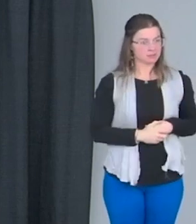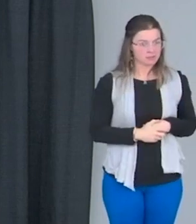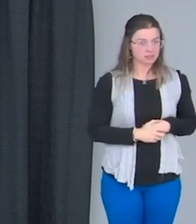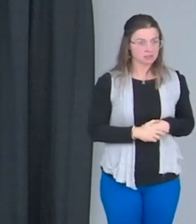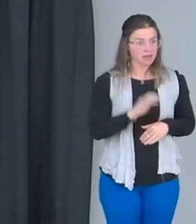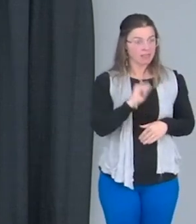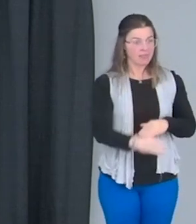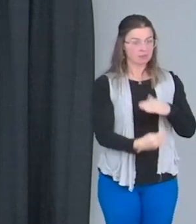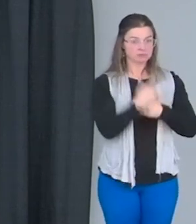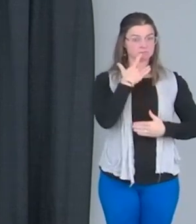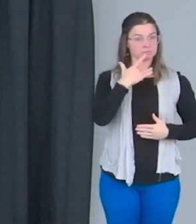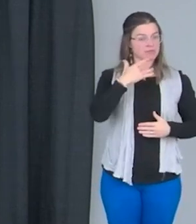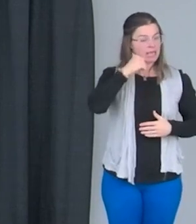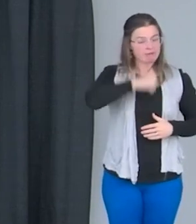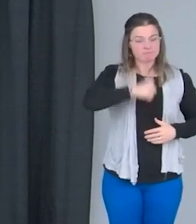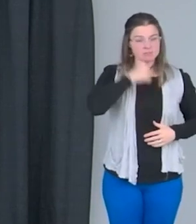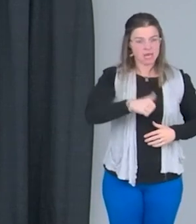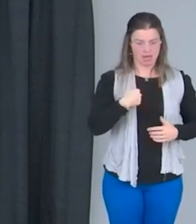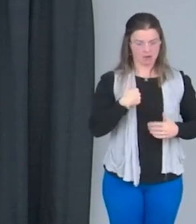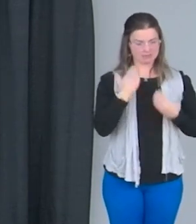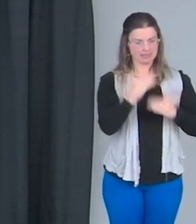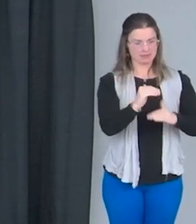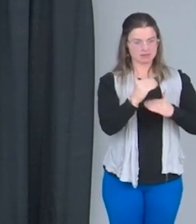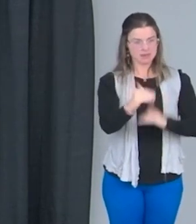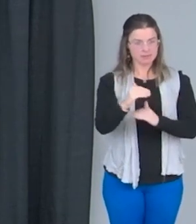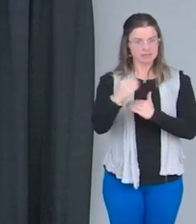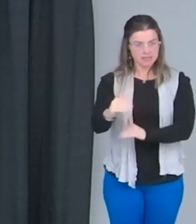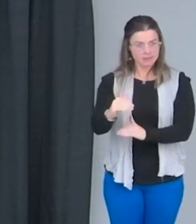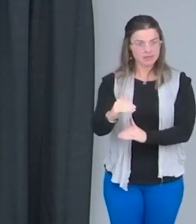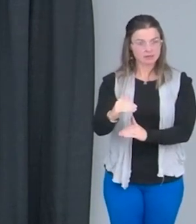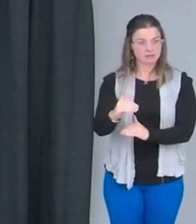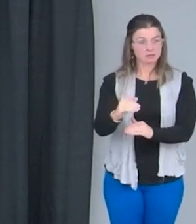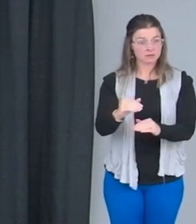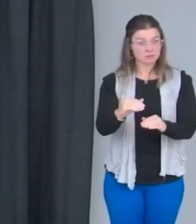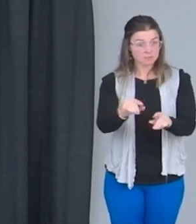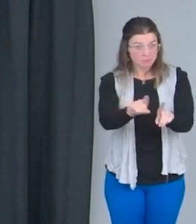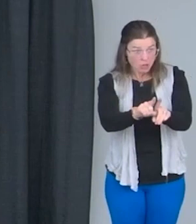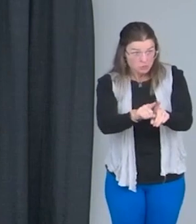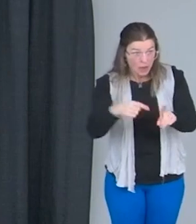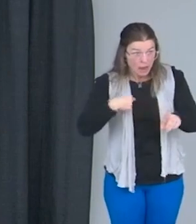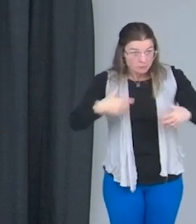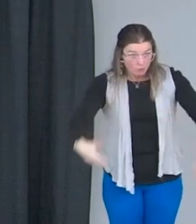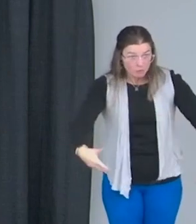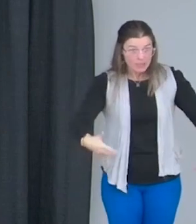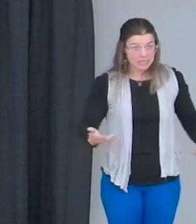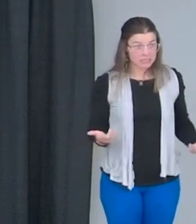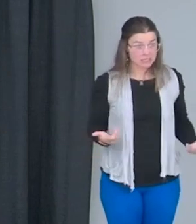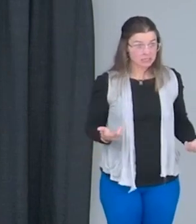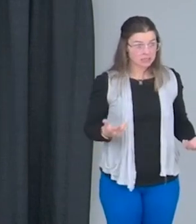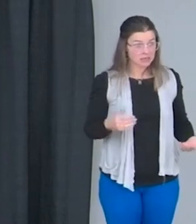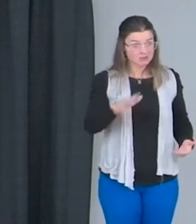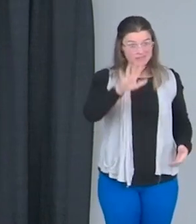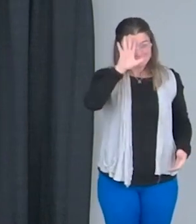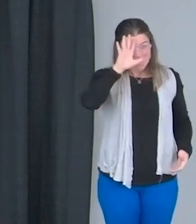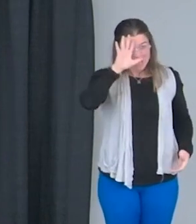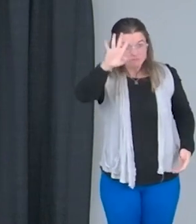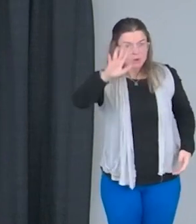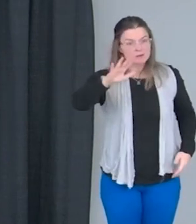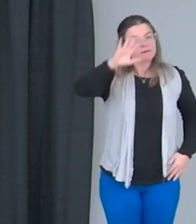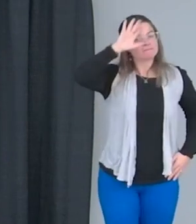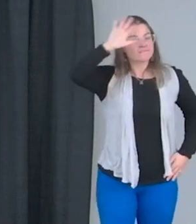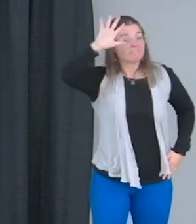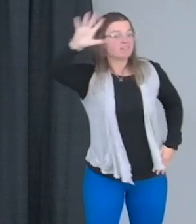every day. I was pushed because I was limited. On top of that, I was overweight. I'm five, four, five, five on a good day.